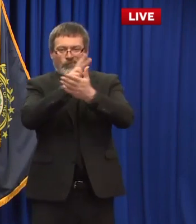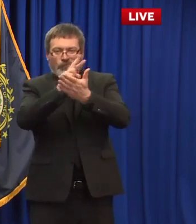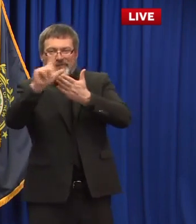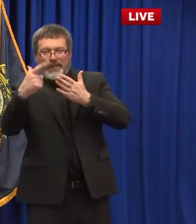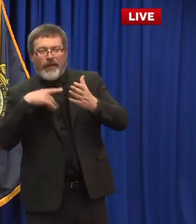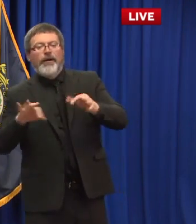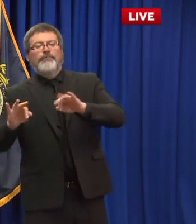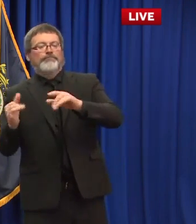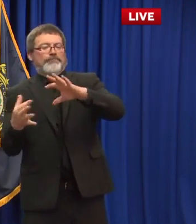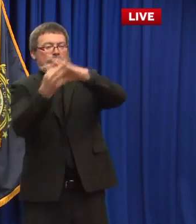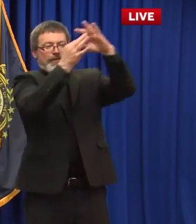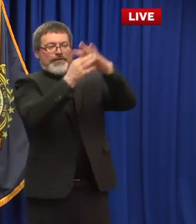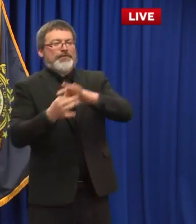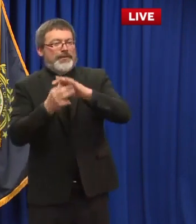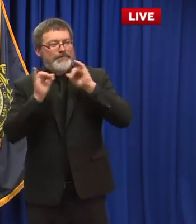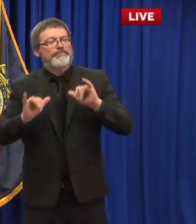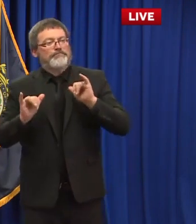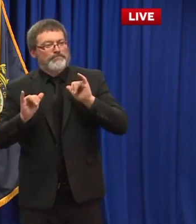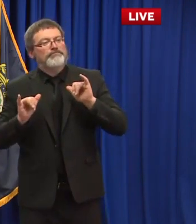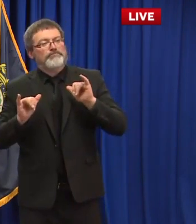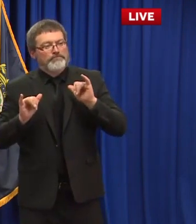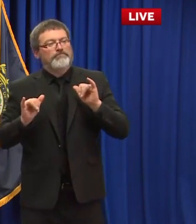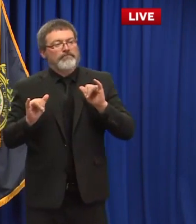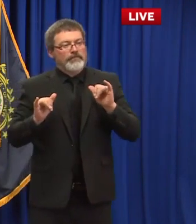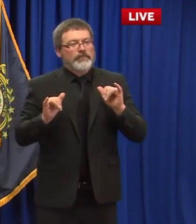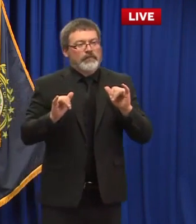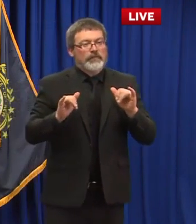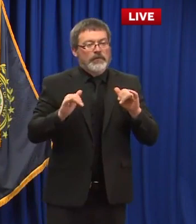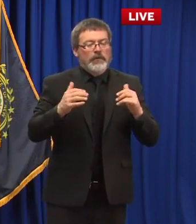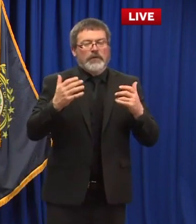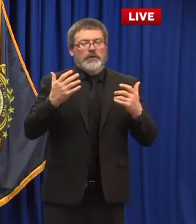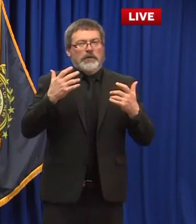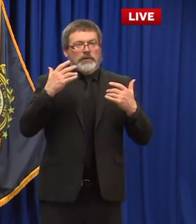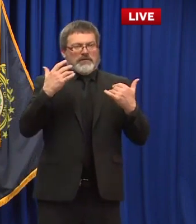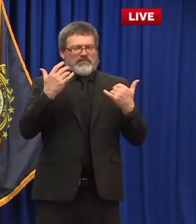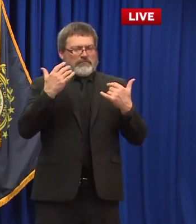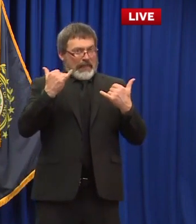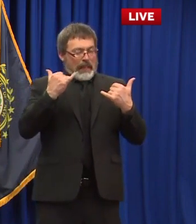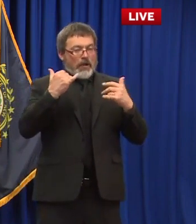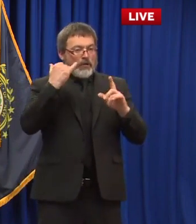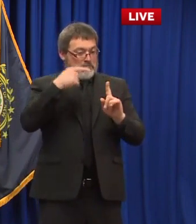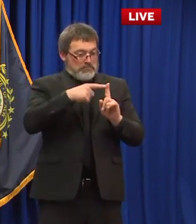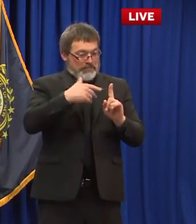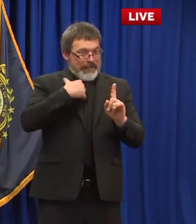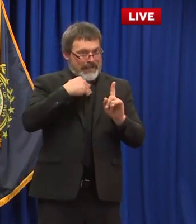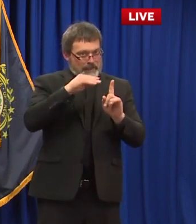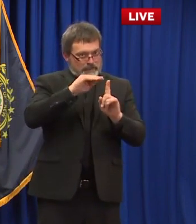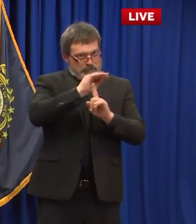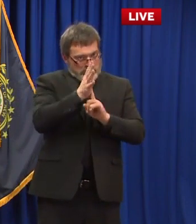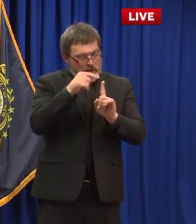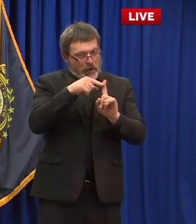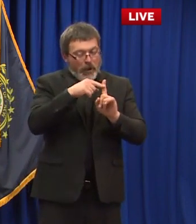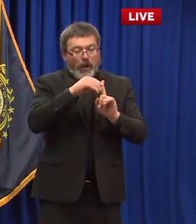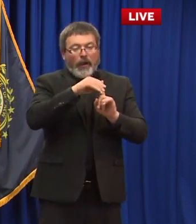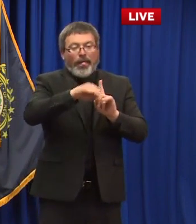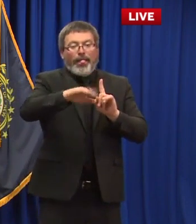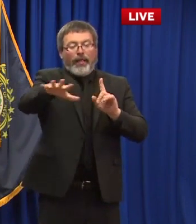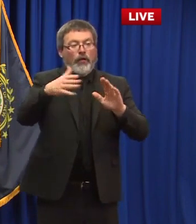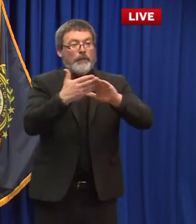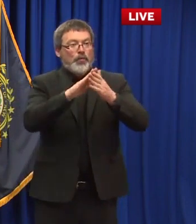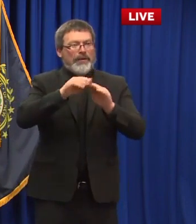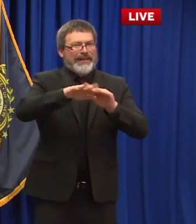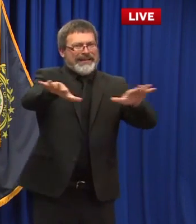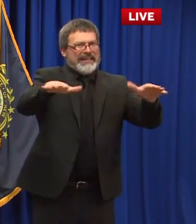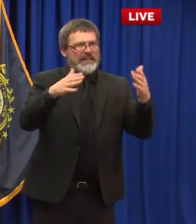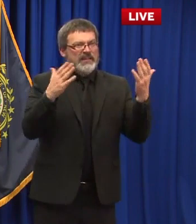gauge the degree of tr community transmission and one way to do that is through the asymptomatic positive because we know there's a lot up there